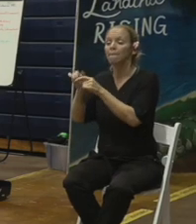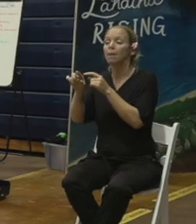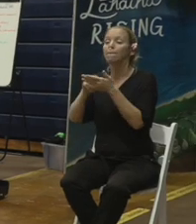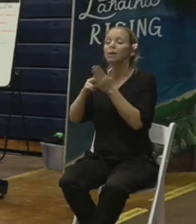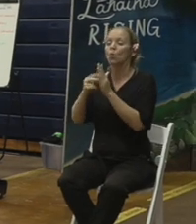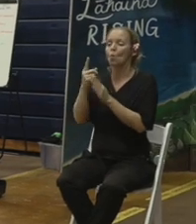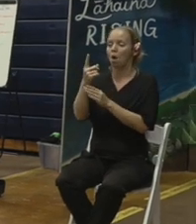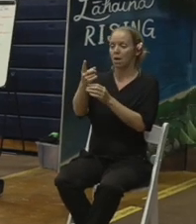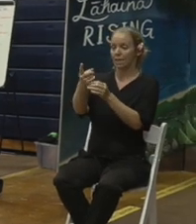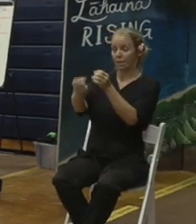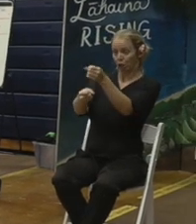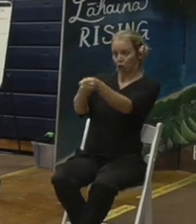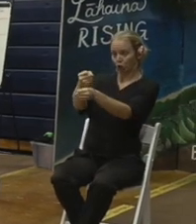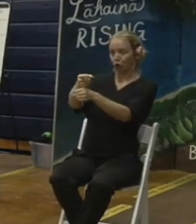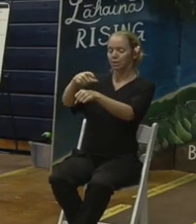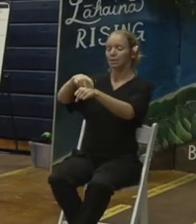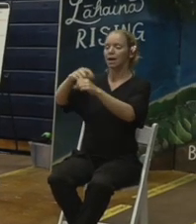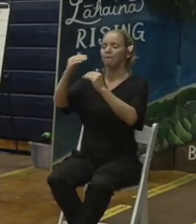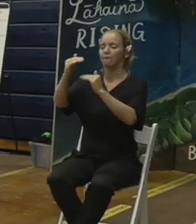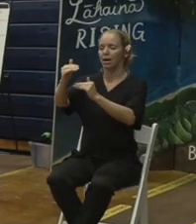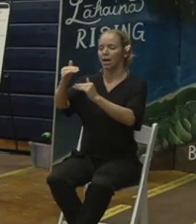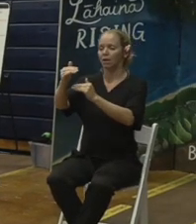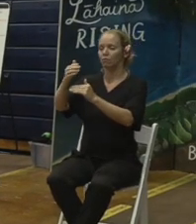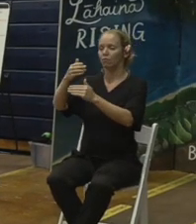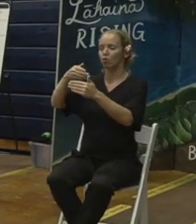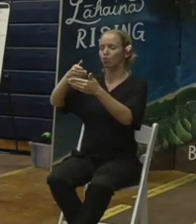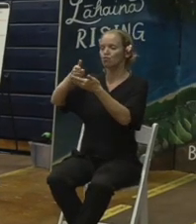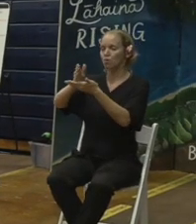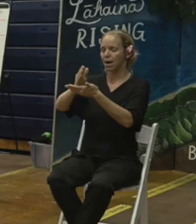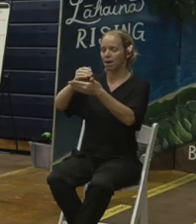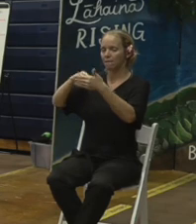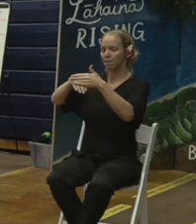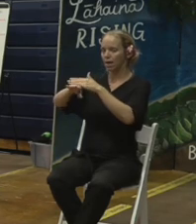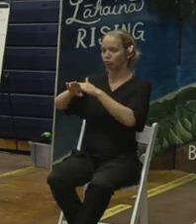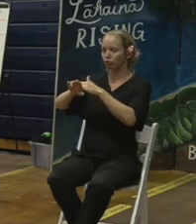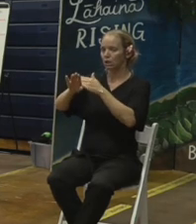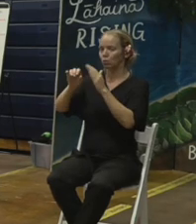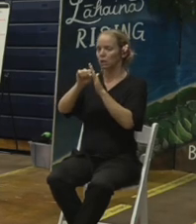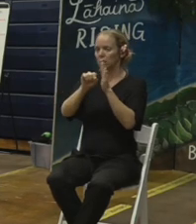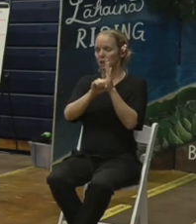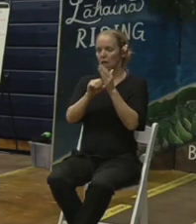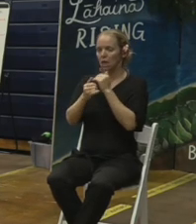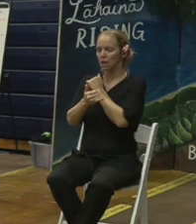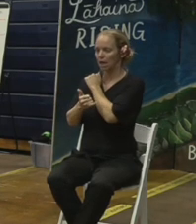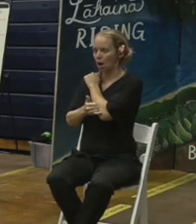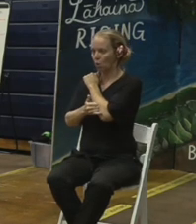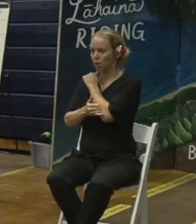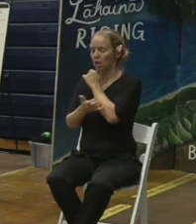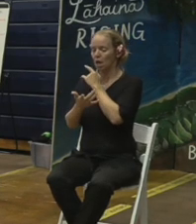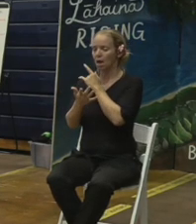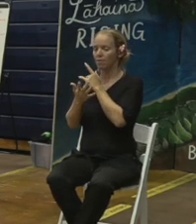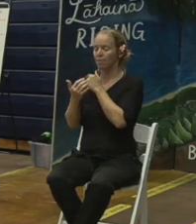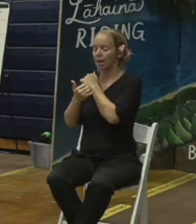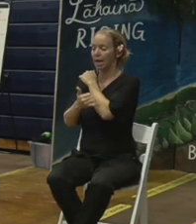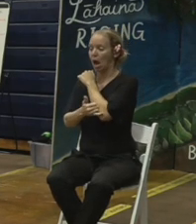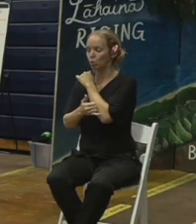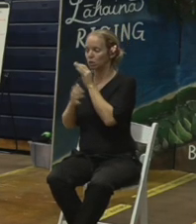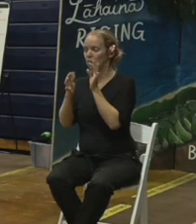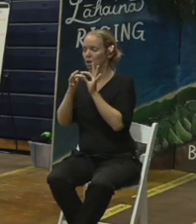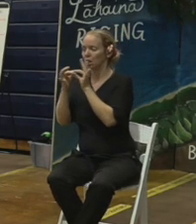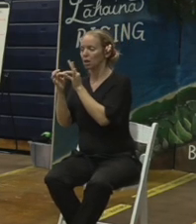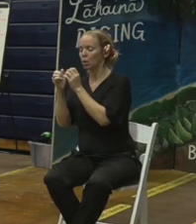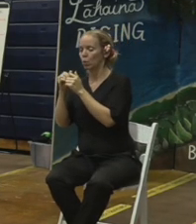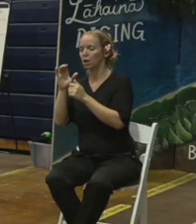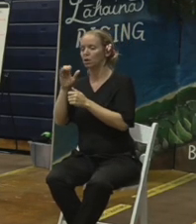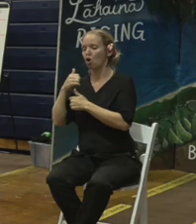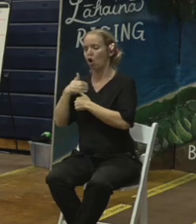time frame for the right of entry between the state and the county and then between the county and army corps to continue